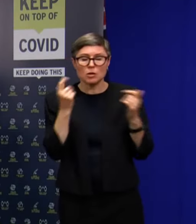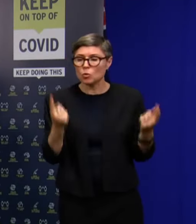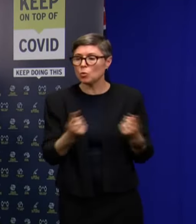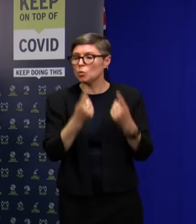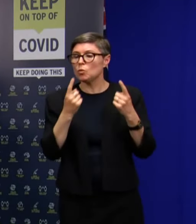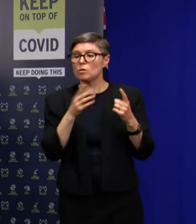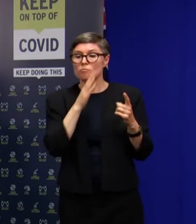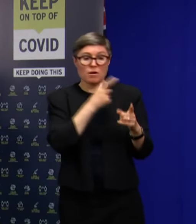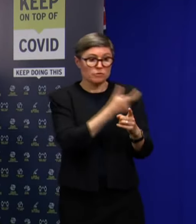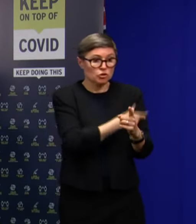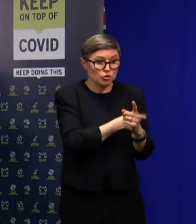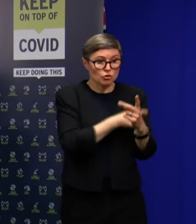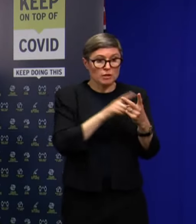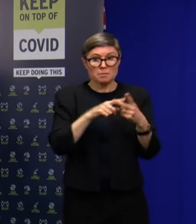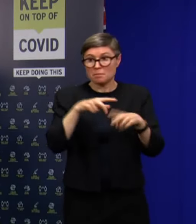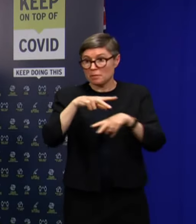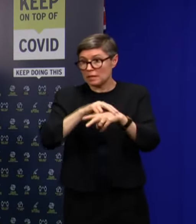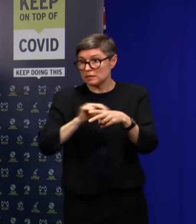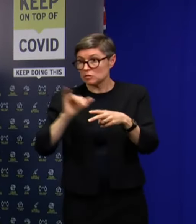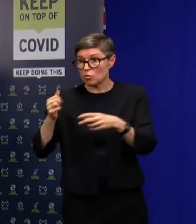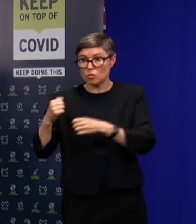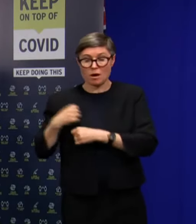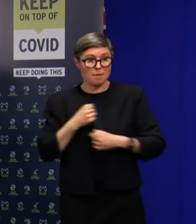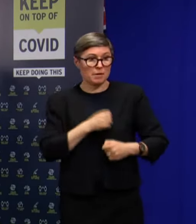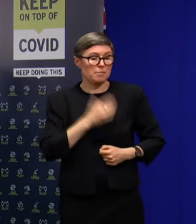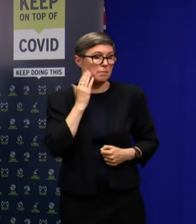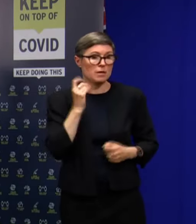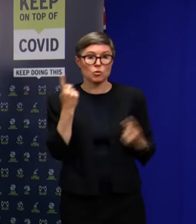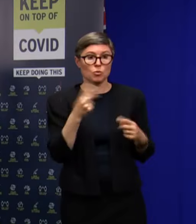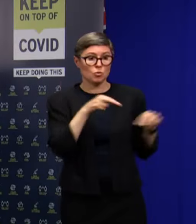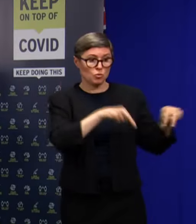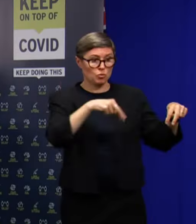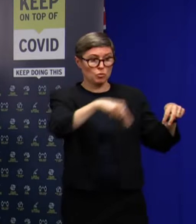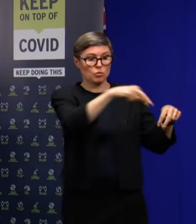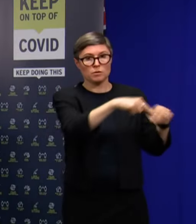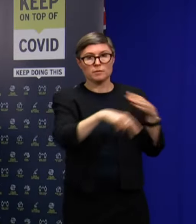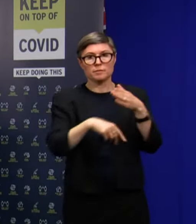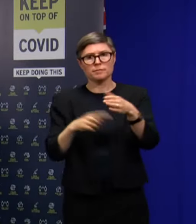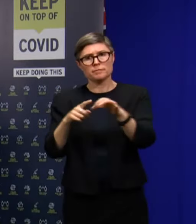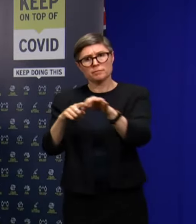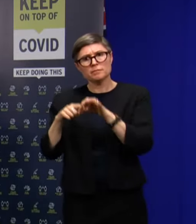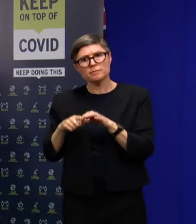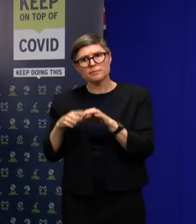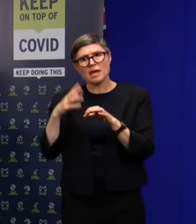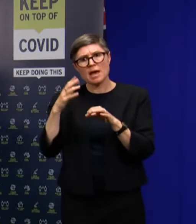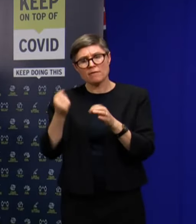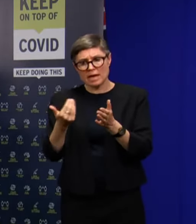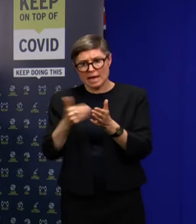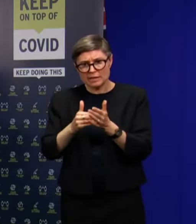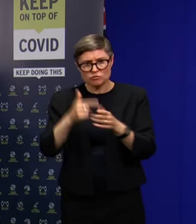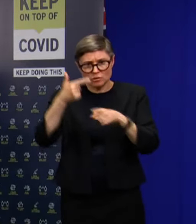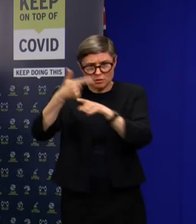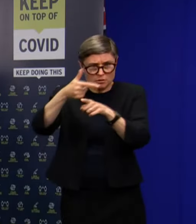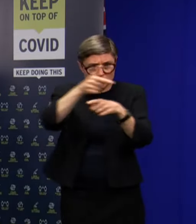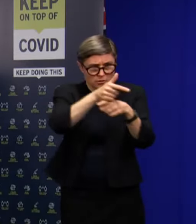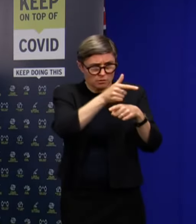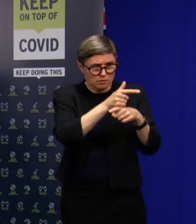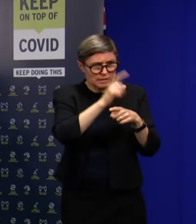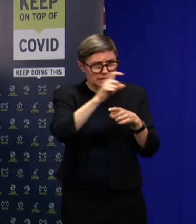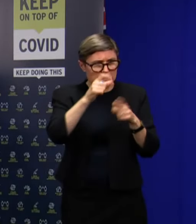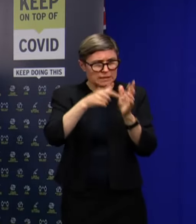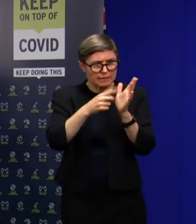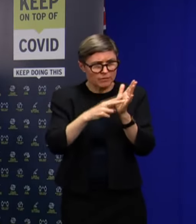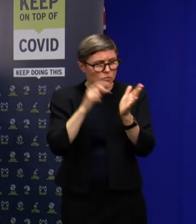ADF or private security. So in addition to the extra CCTV that will be installed, will there be any other additional security